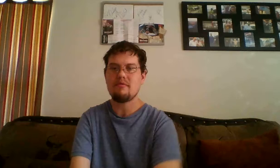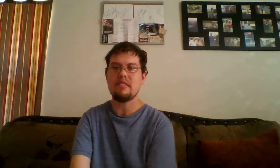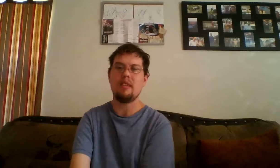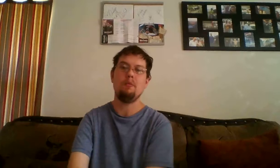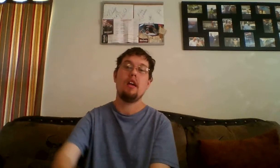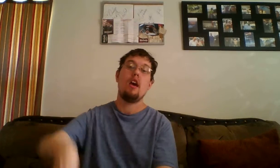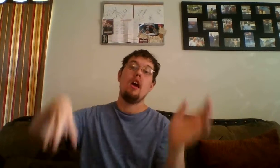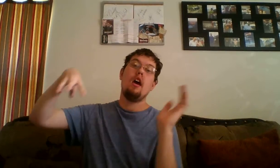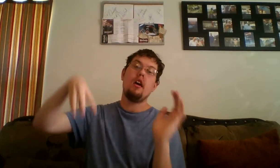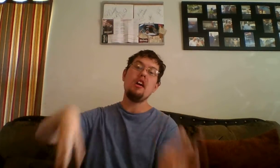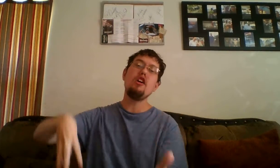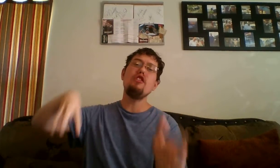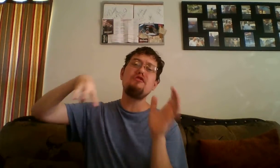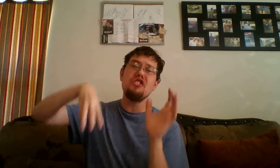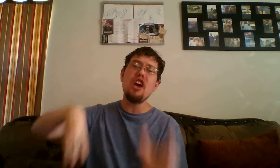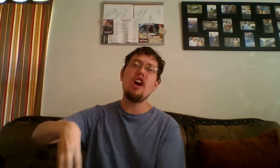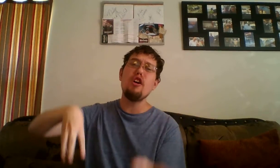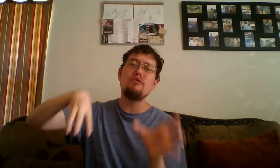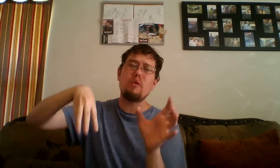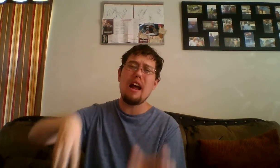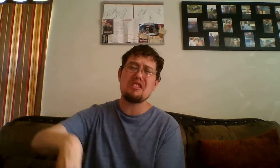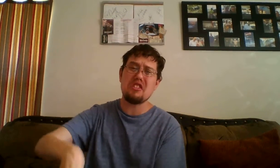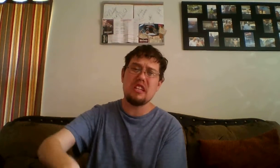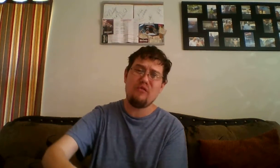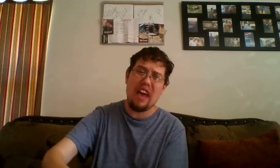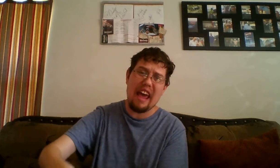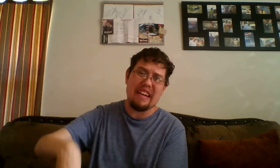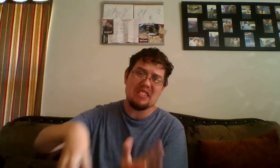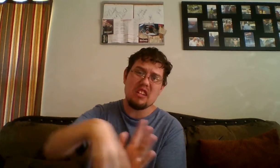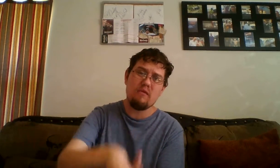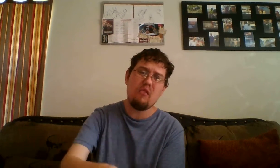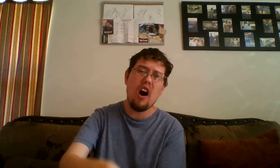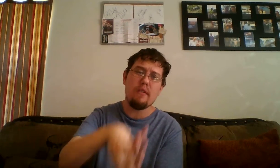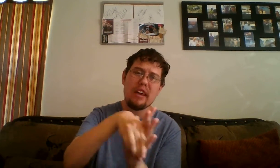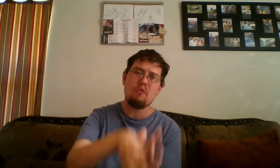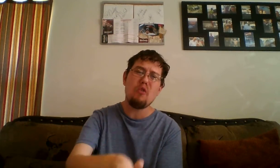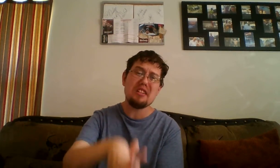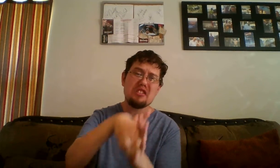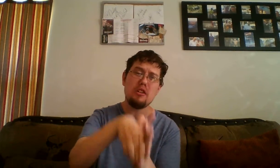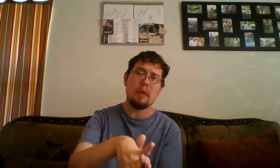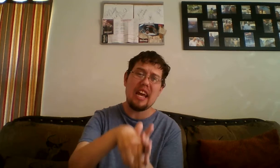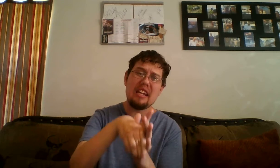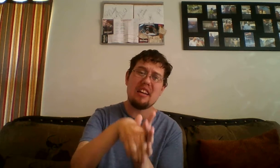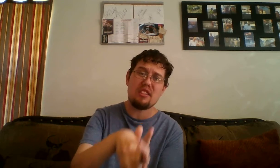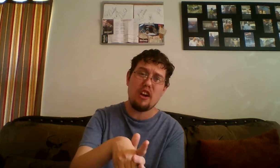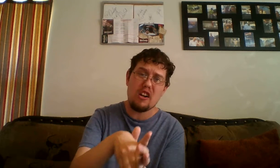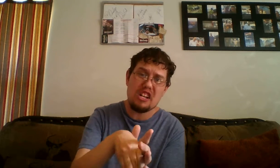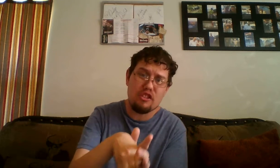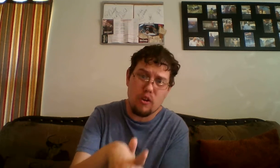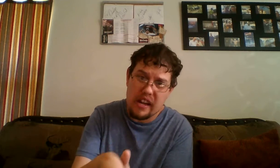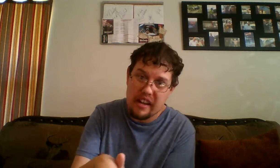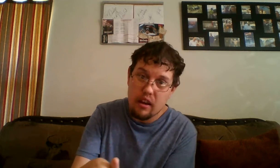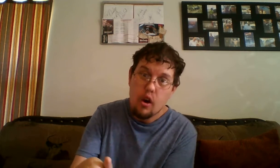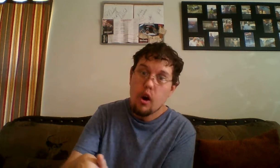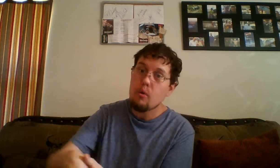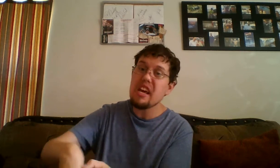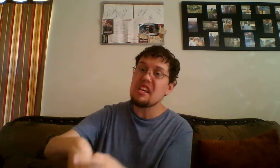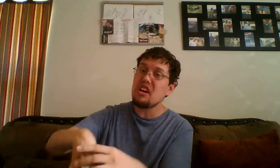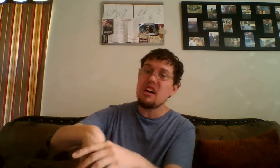Huge news wrestling fans involving WrestleMania 33. We could